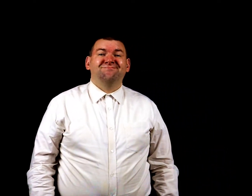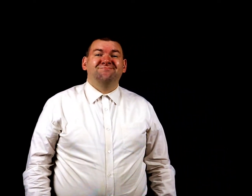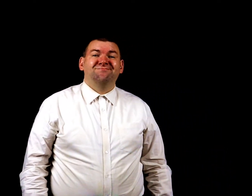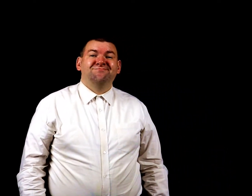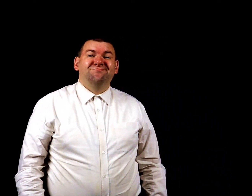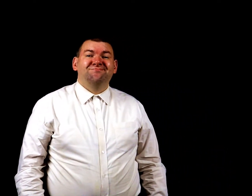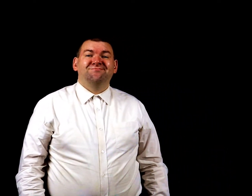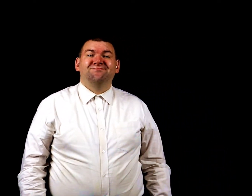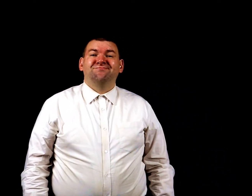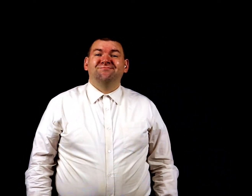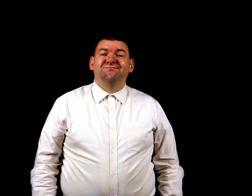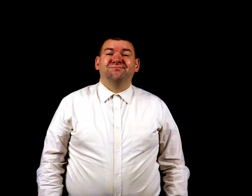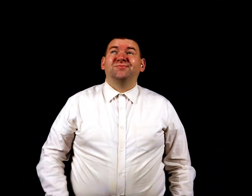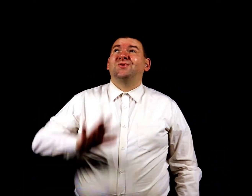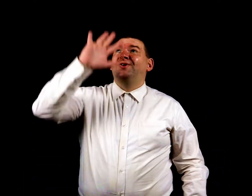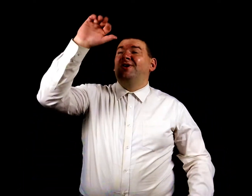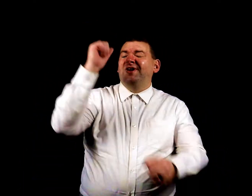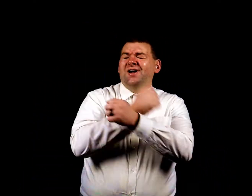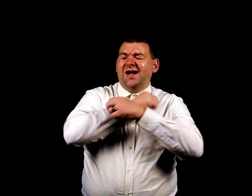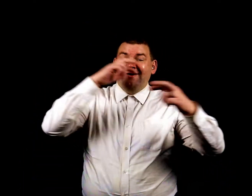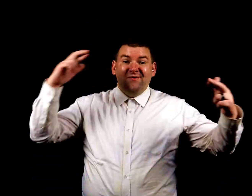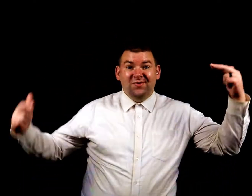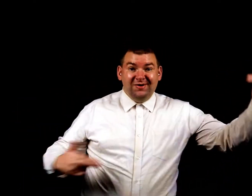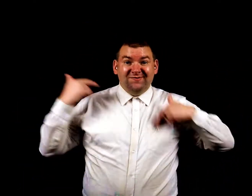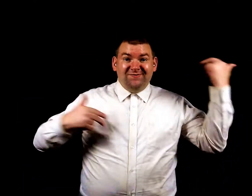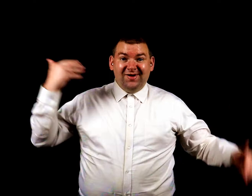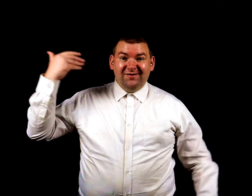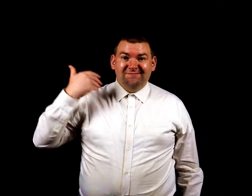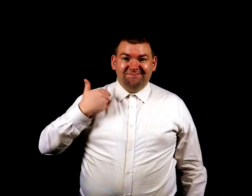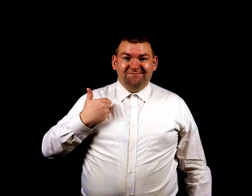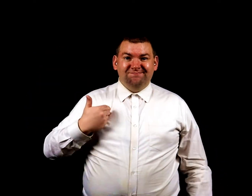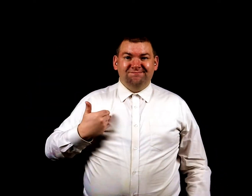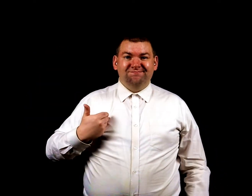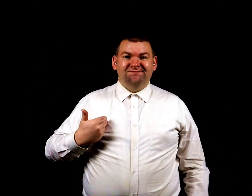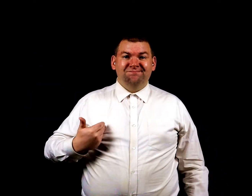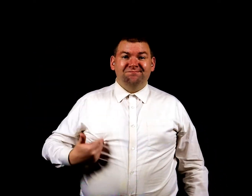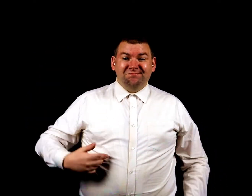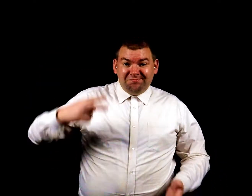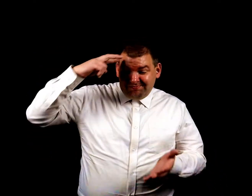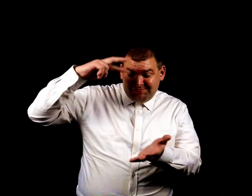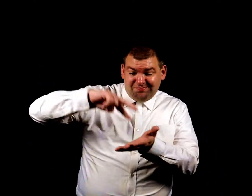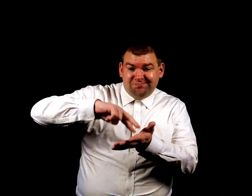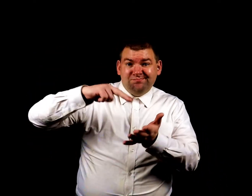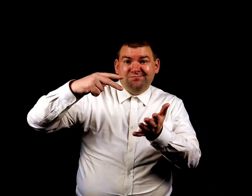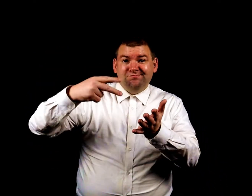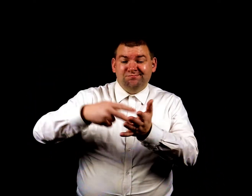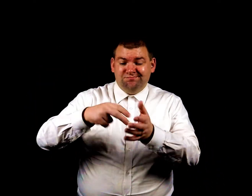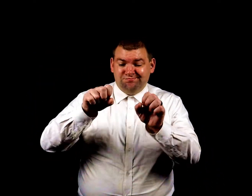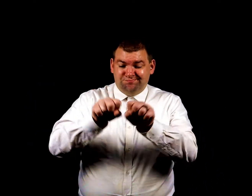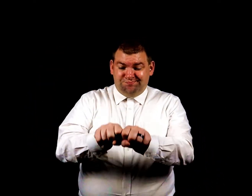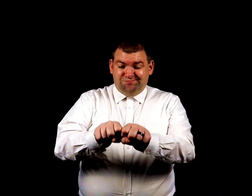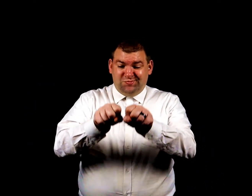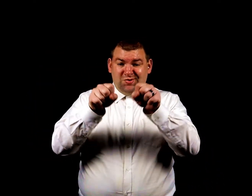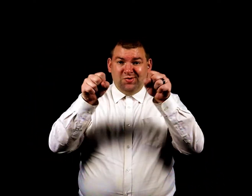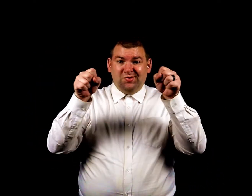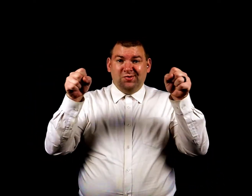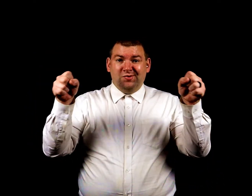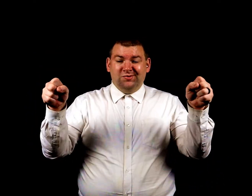Your love revives the purpose of all that